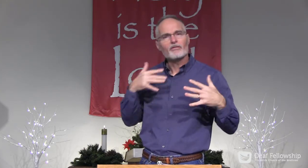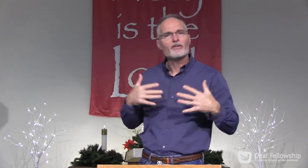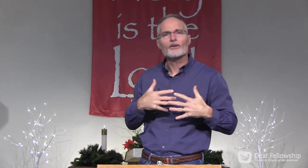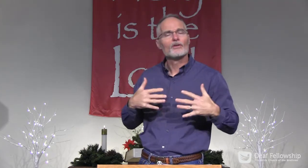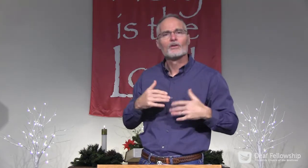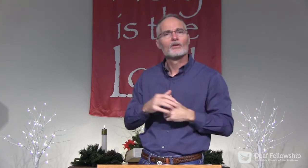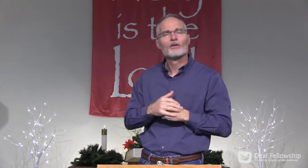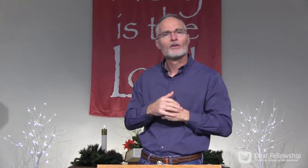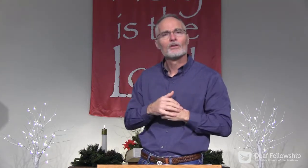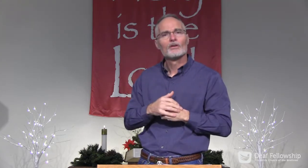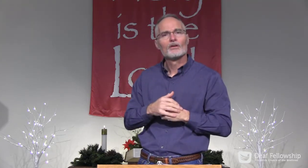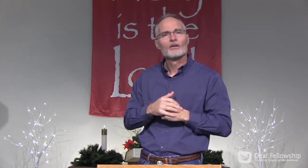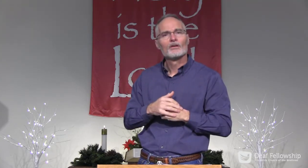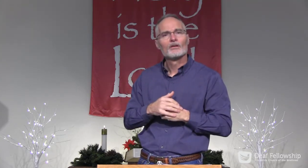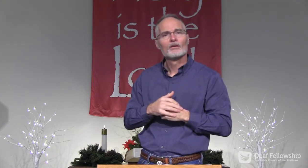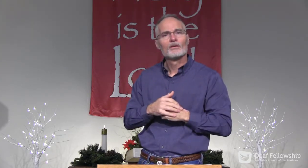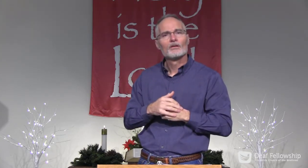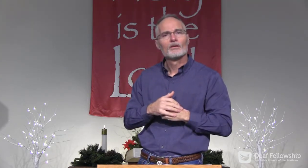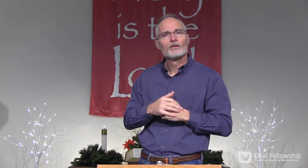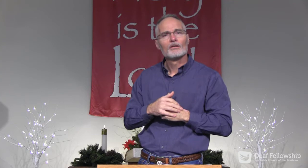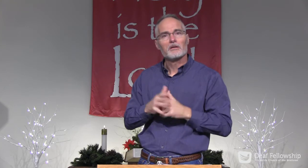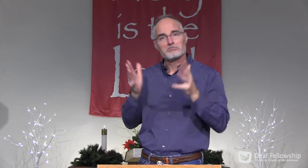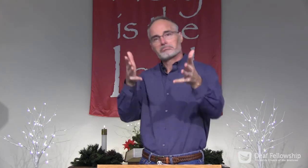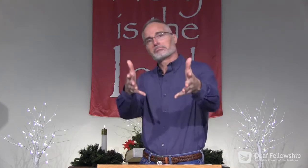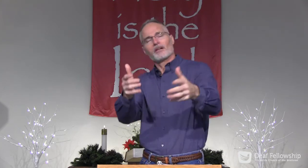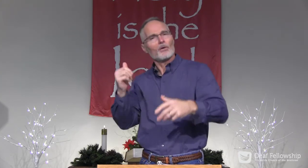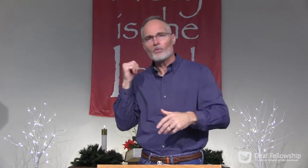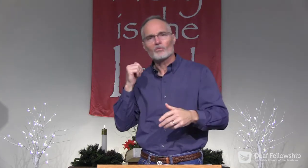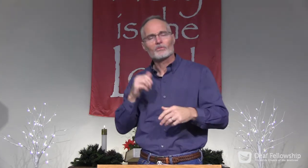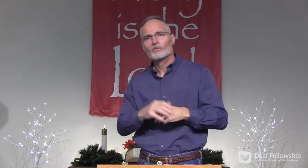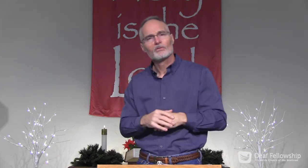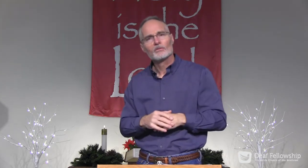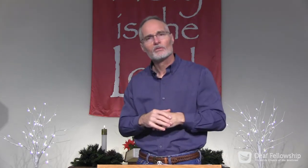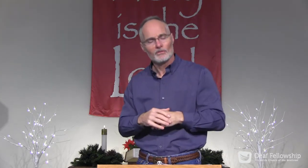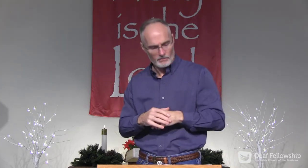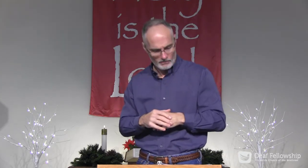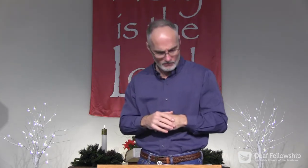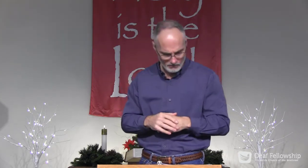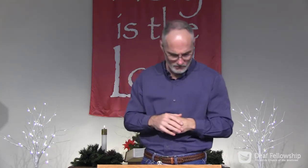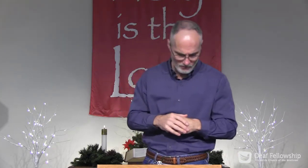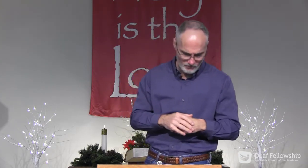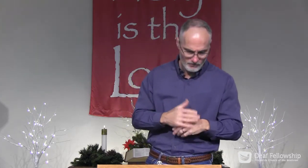you. My peace I leave with you. Don't let your hearts be troubled.